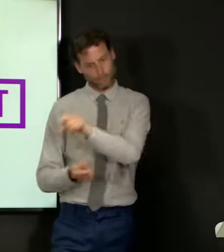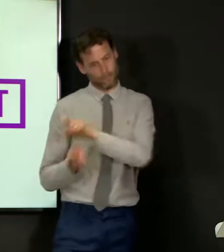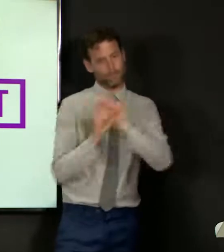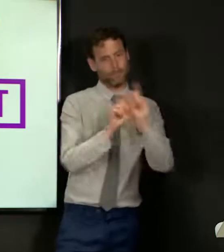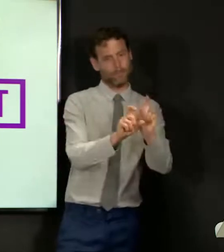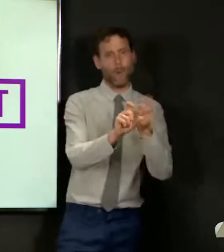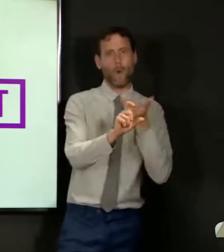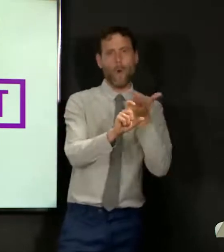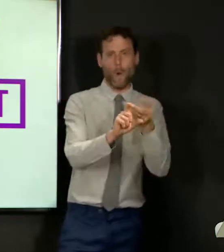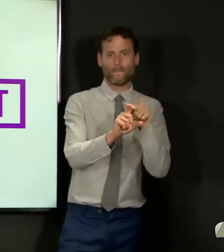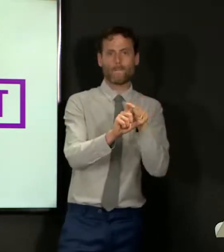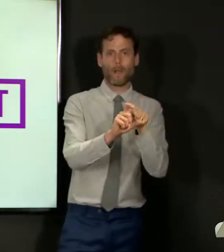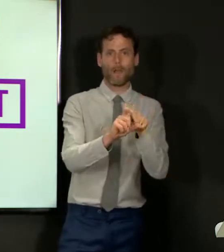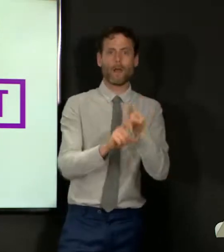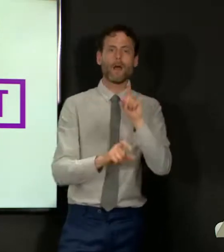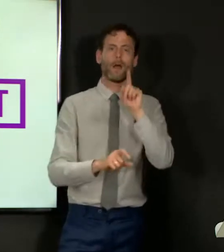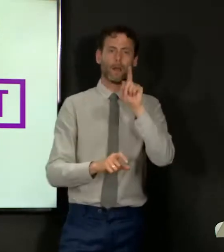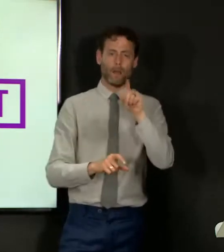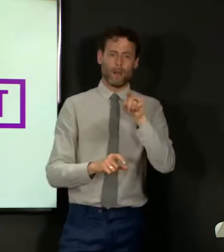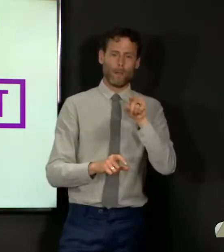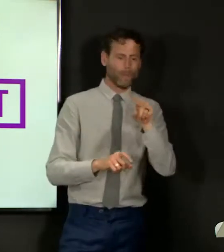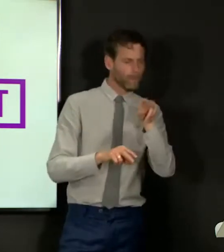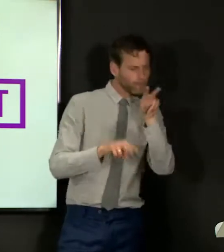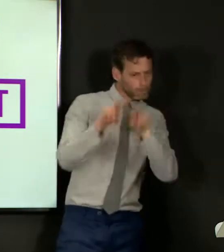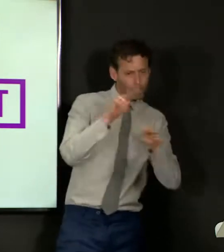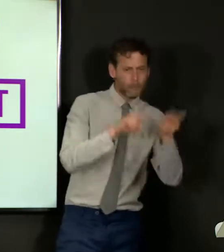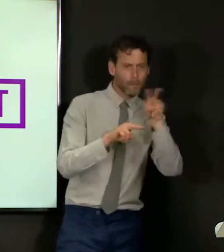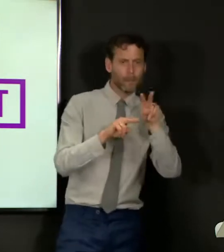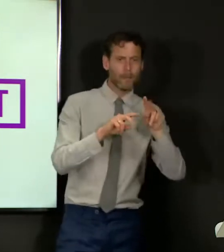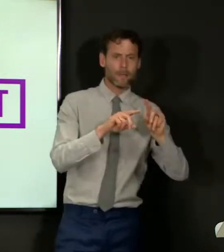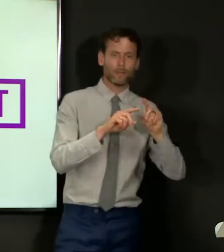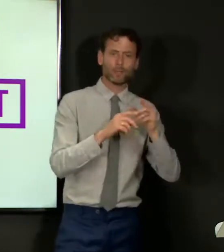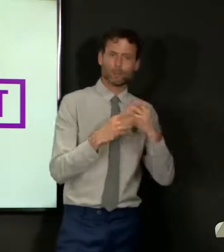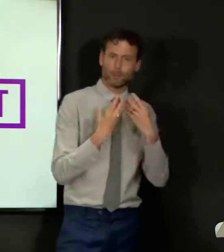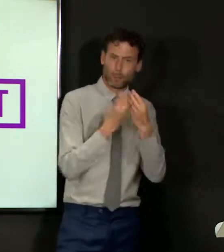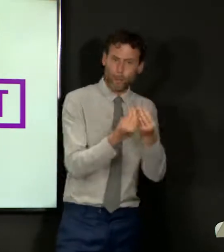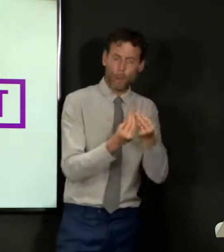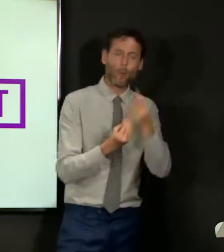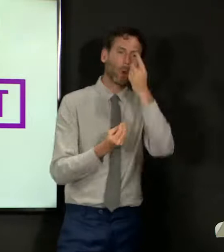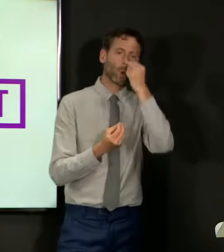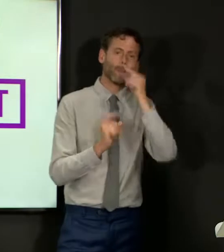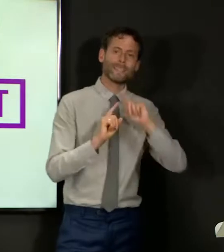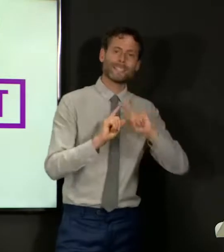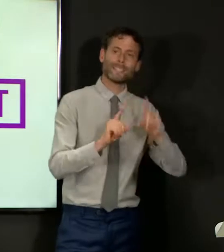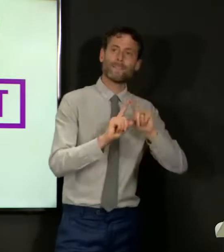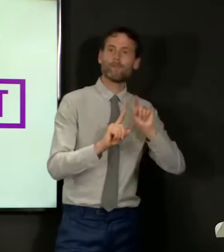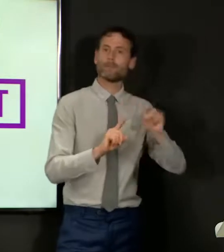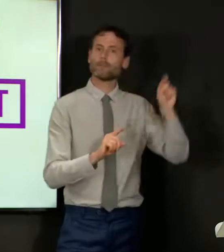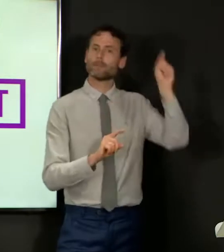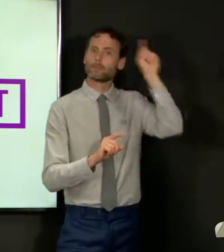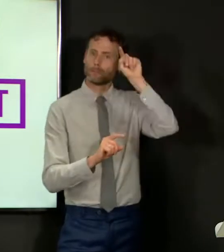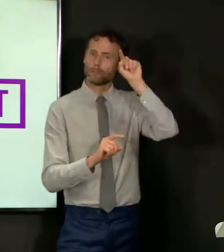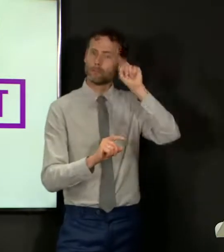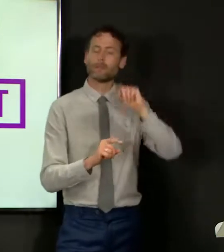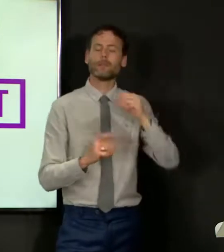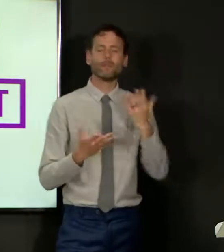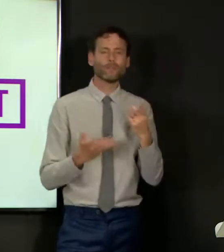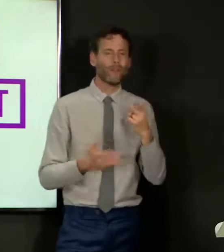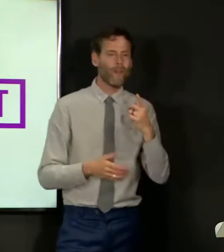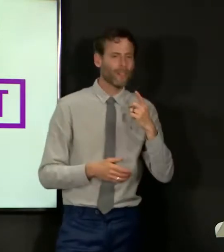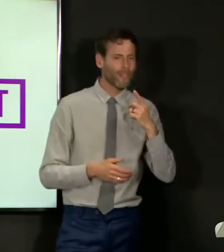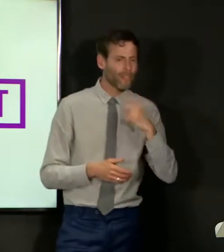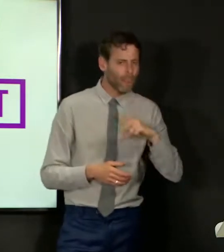it will be quality support, but it may differ from one local authority area to another. And that's why